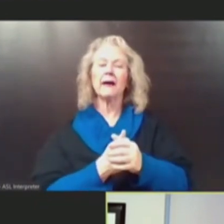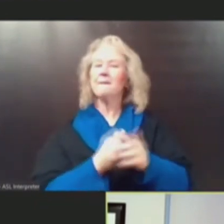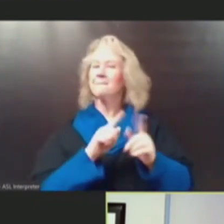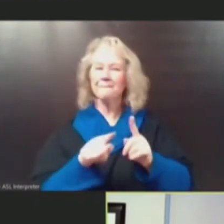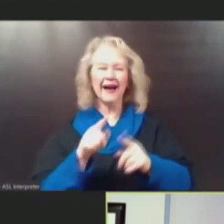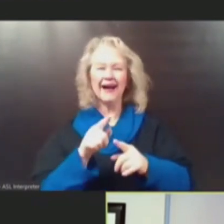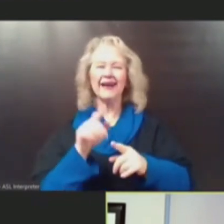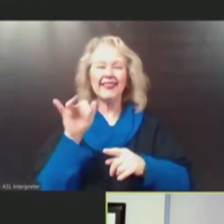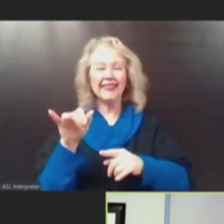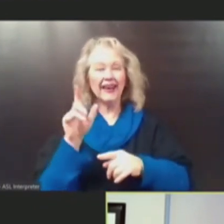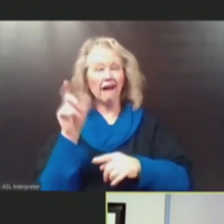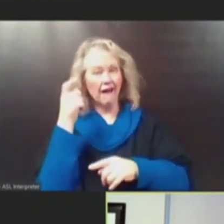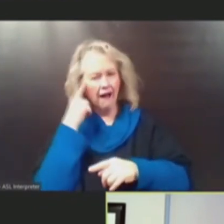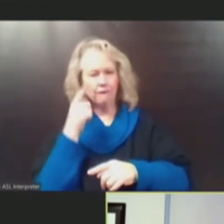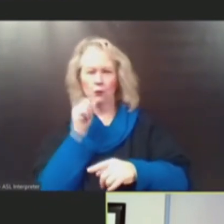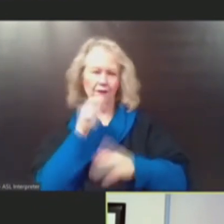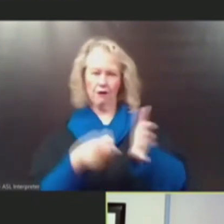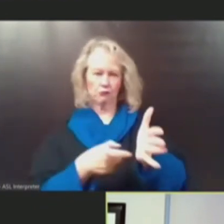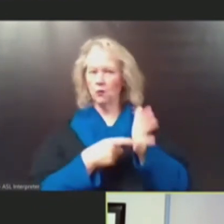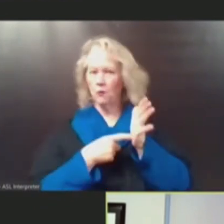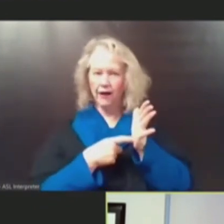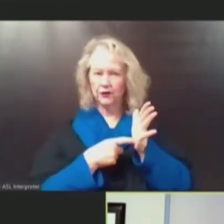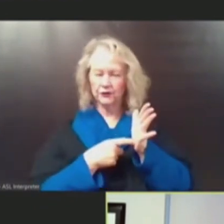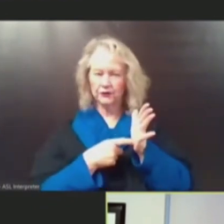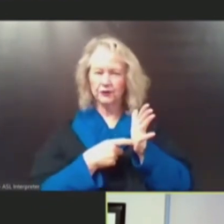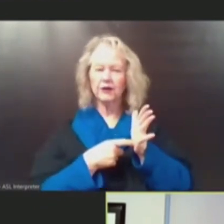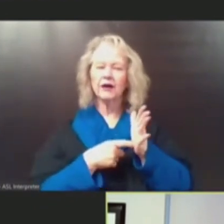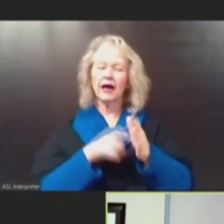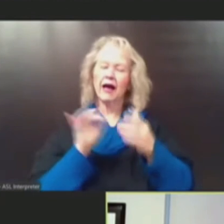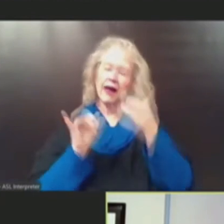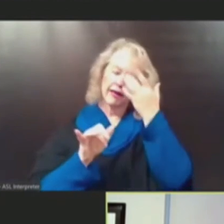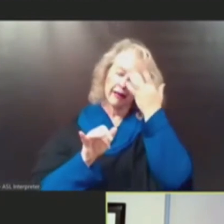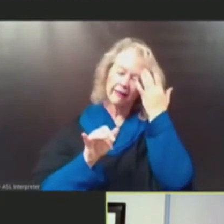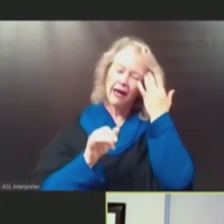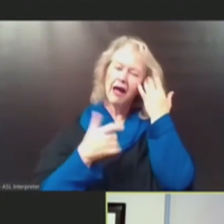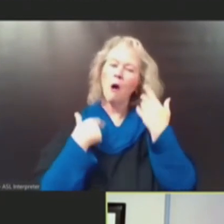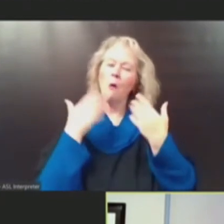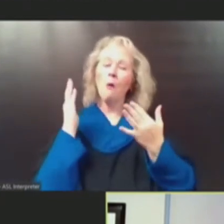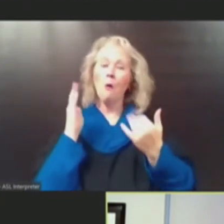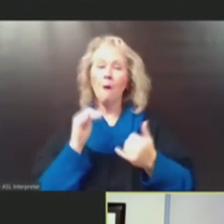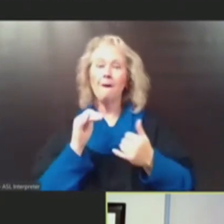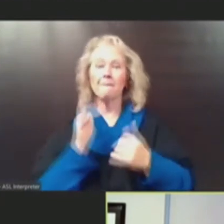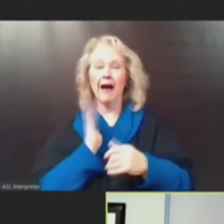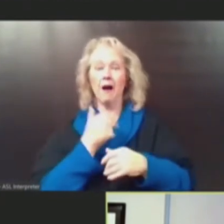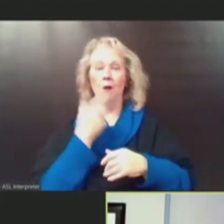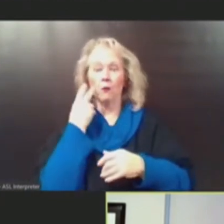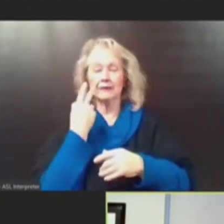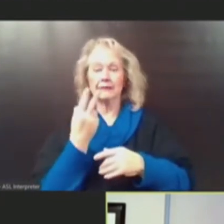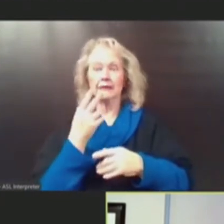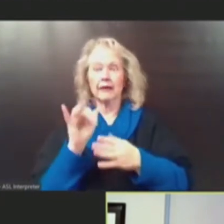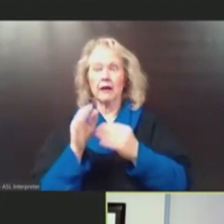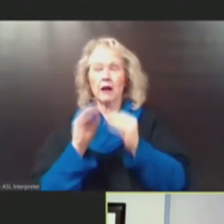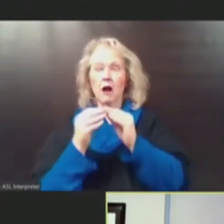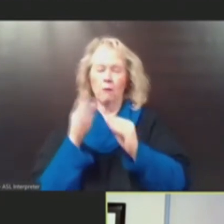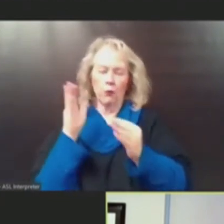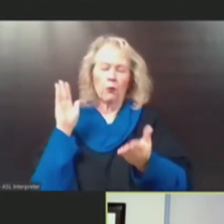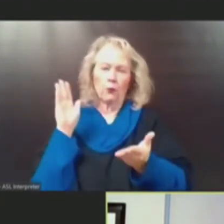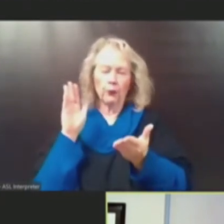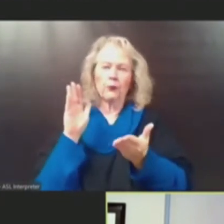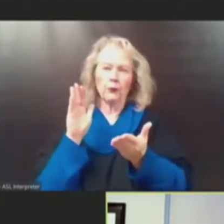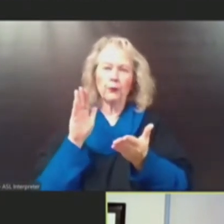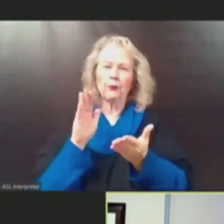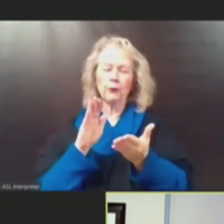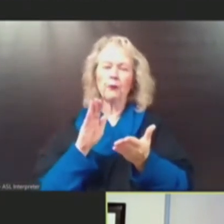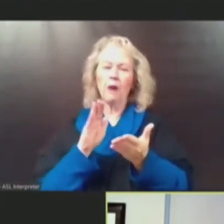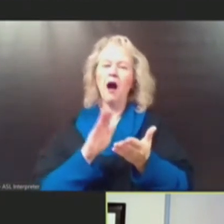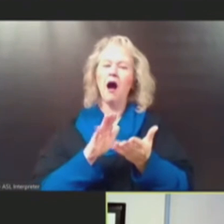required by us at this point. And I think that what I'm hopeful is that the numbers will continue to go down, and we will be able to make